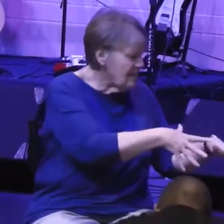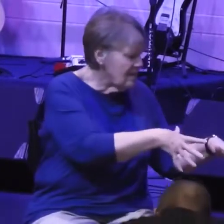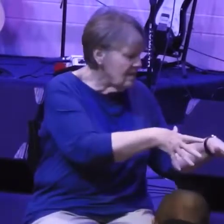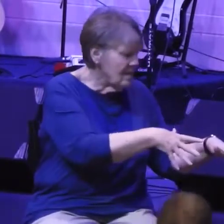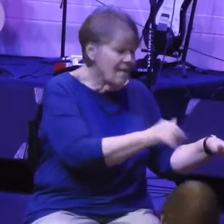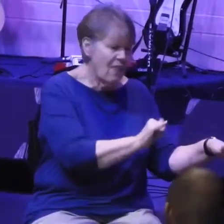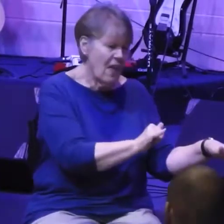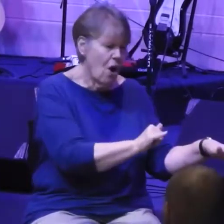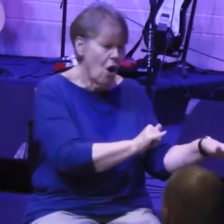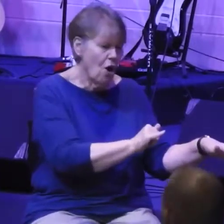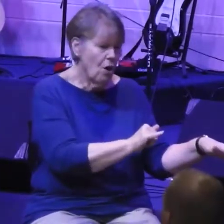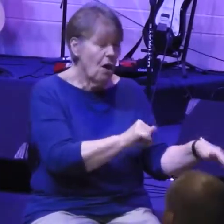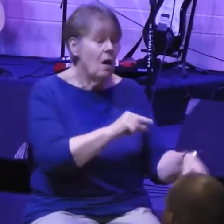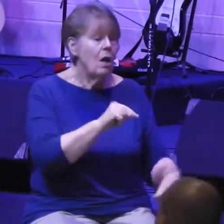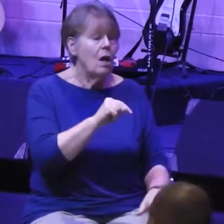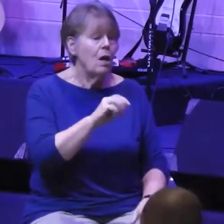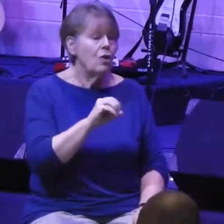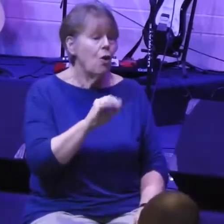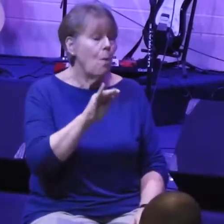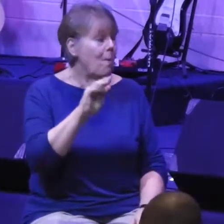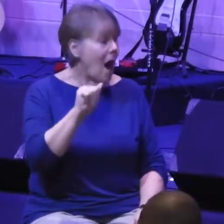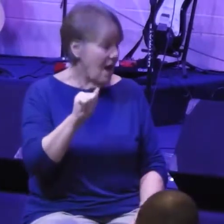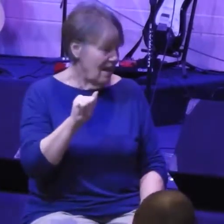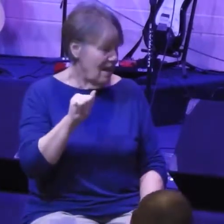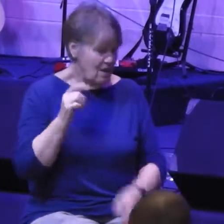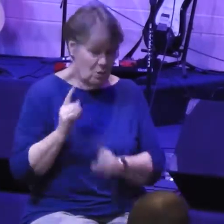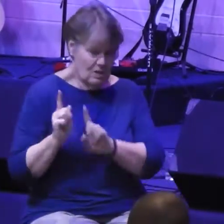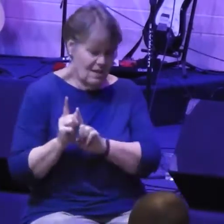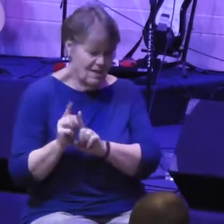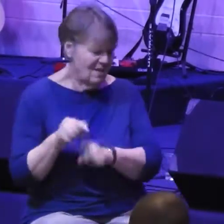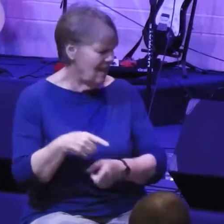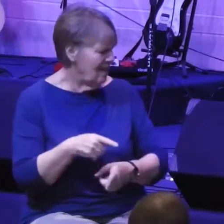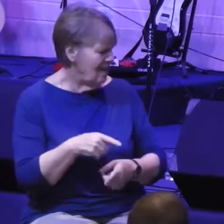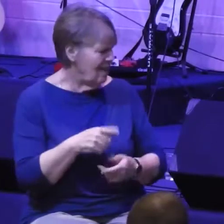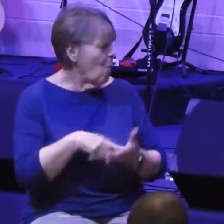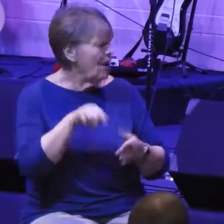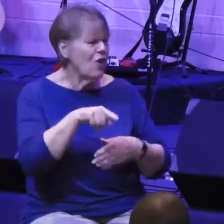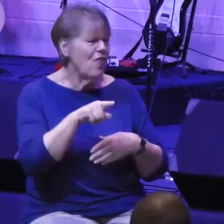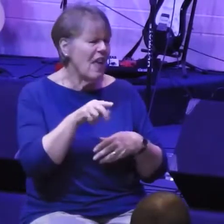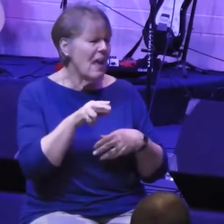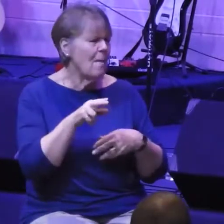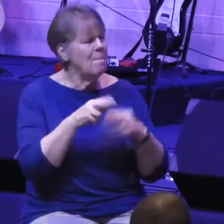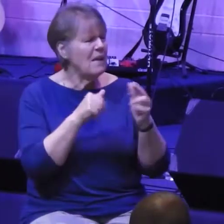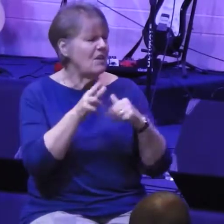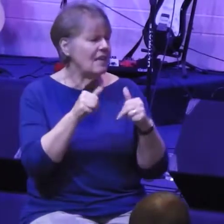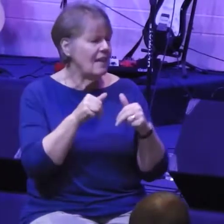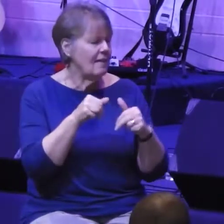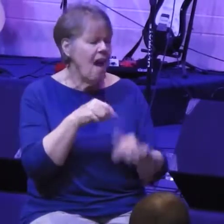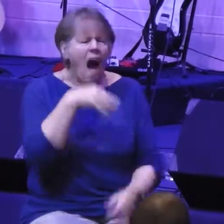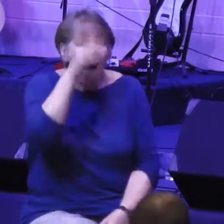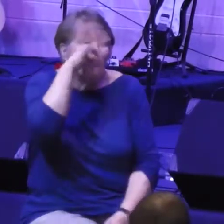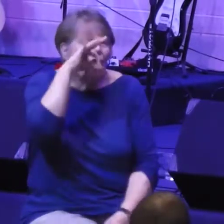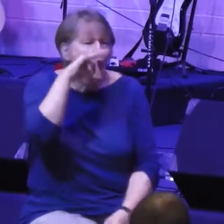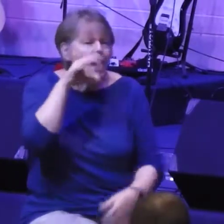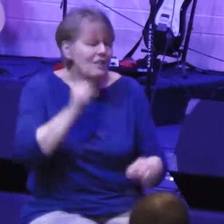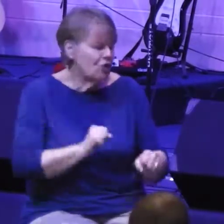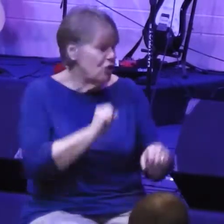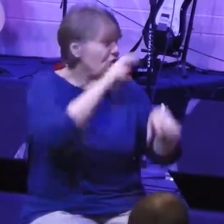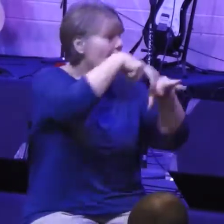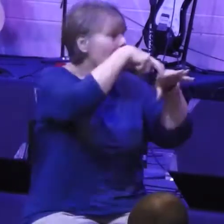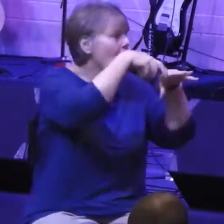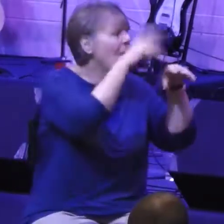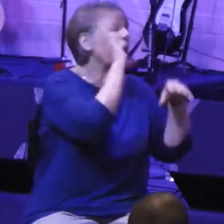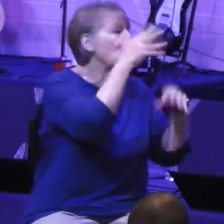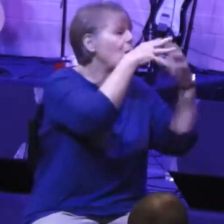Tobiah, the Ammonite, who was at his side, said, what are they building? Even a fox climbing up on it would break down their walls of